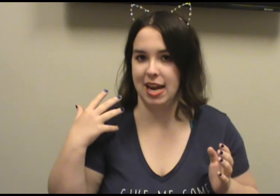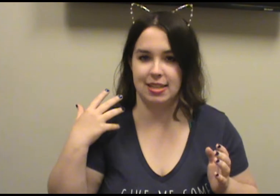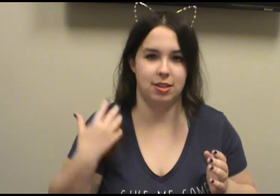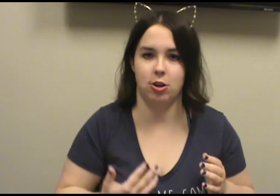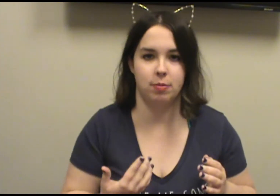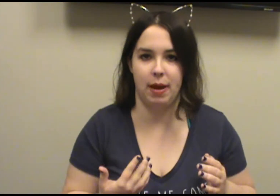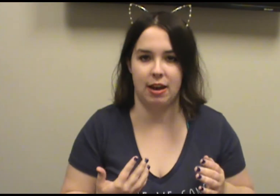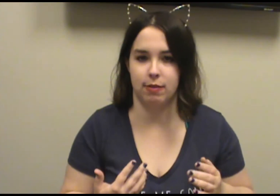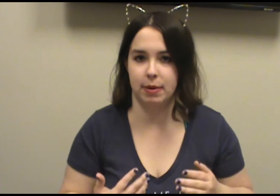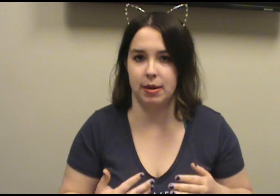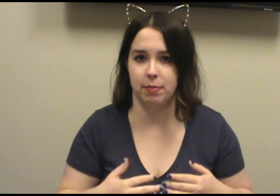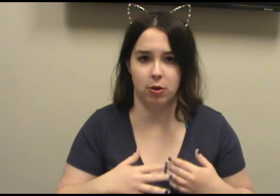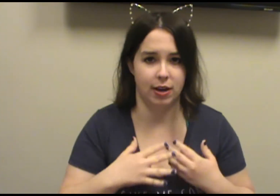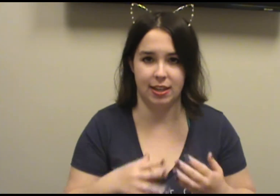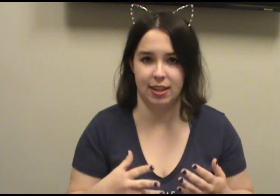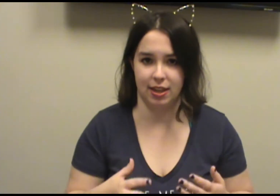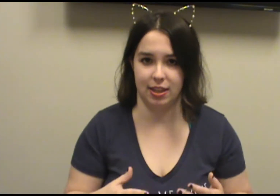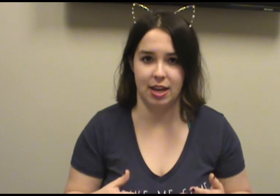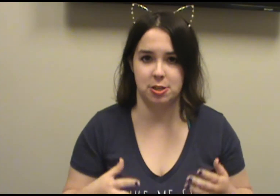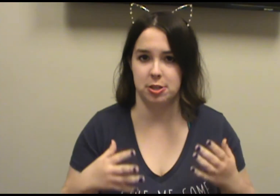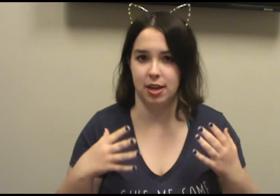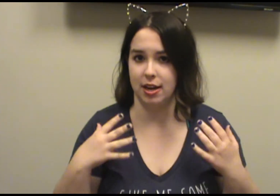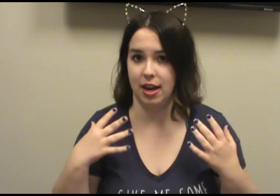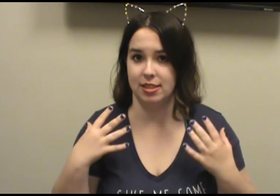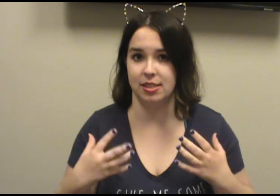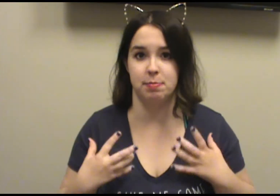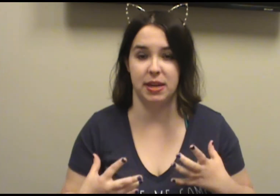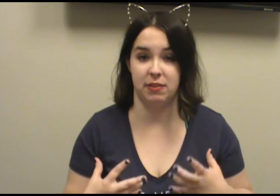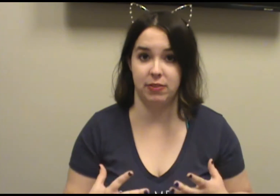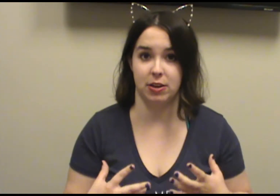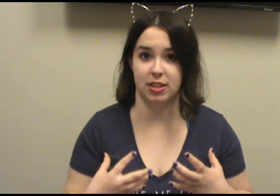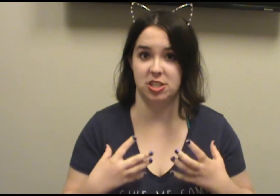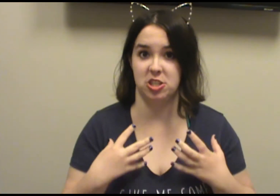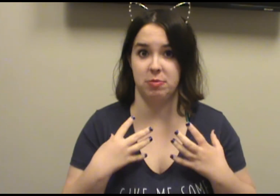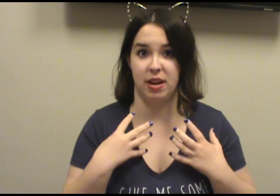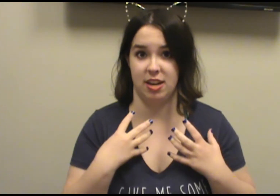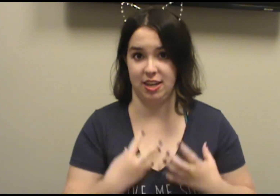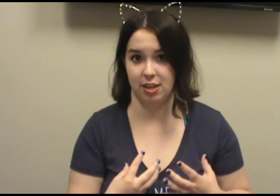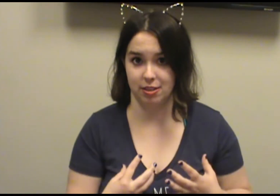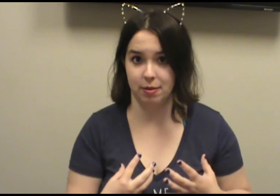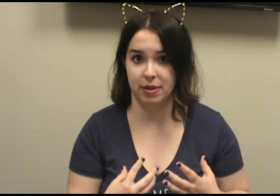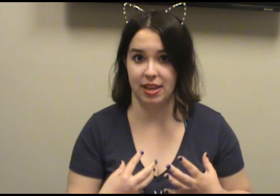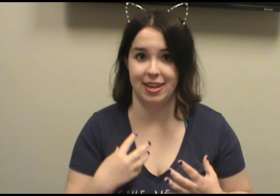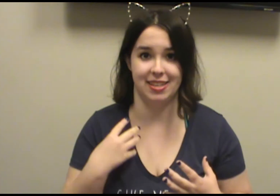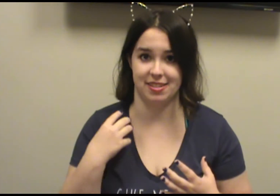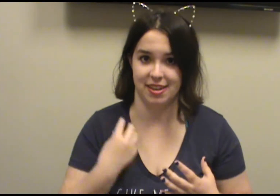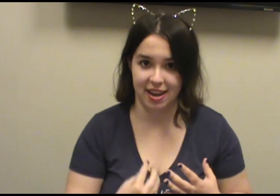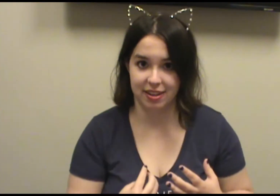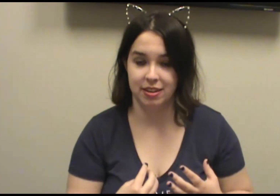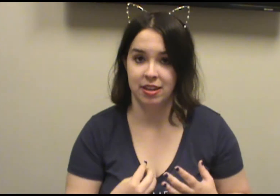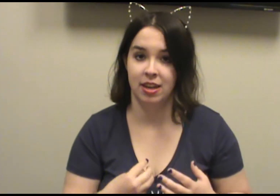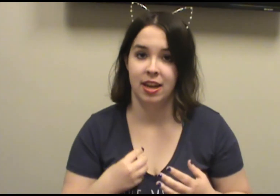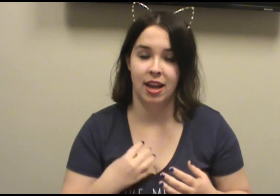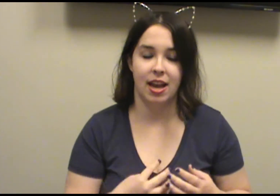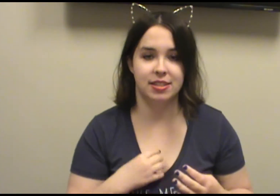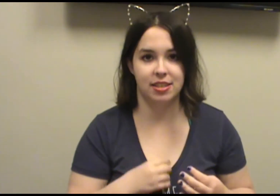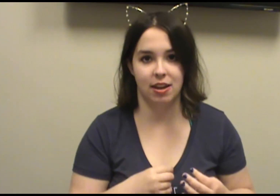hasn't heard back from him, or anything like that, she has this big fear that she might have killed him, and that he's dead, and stuff.